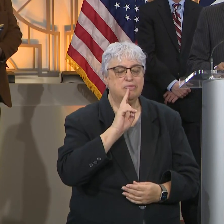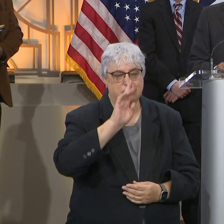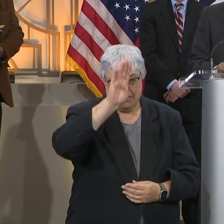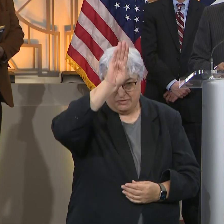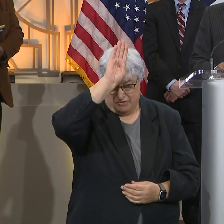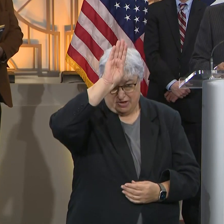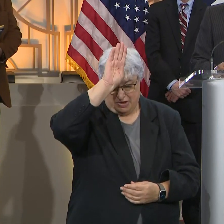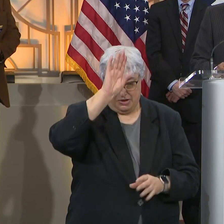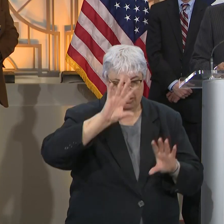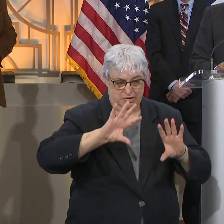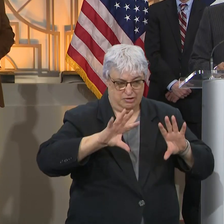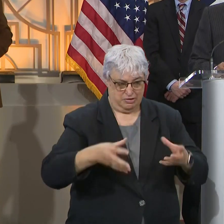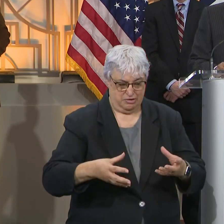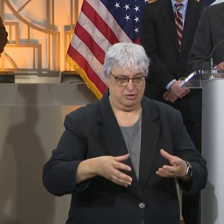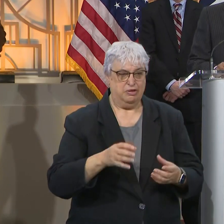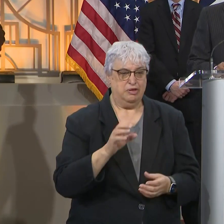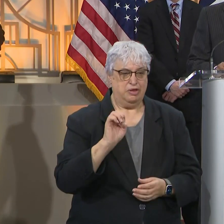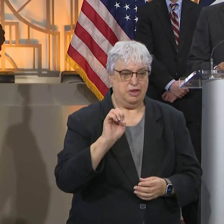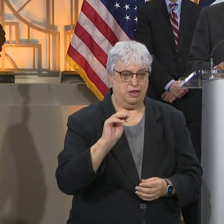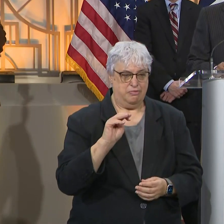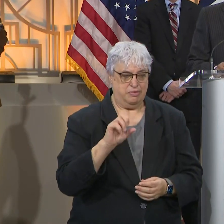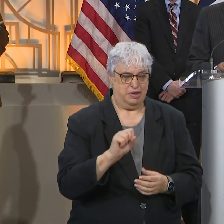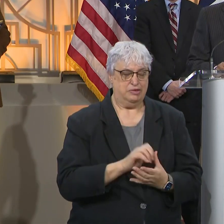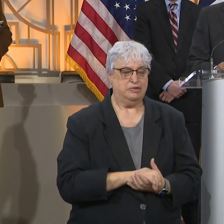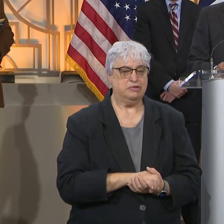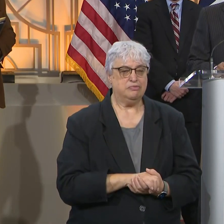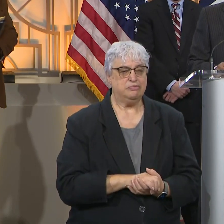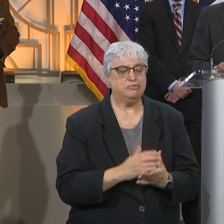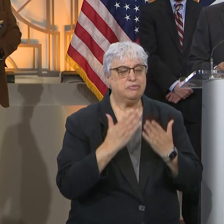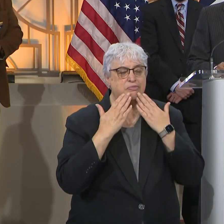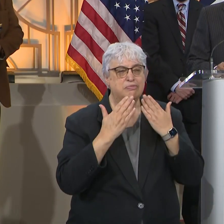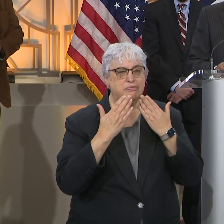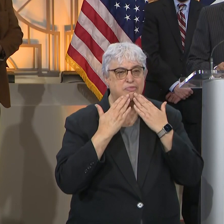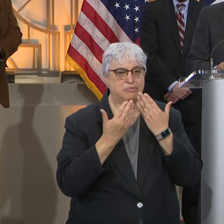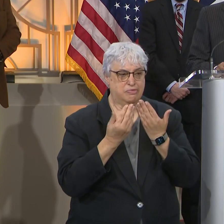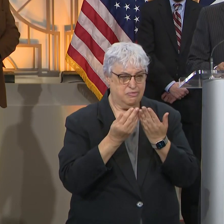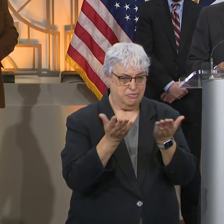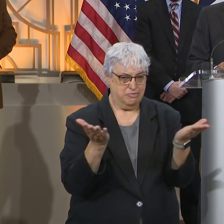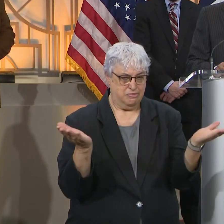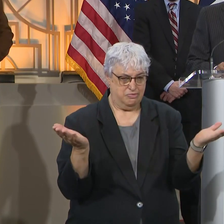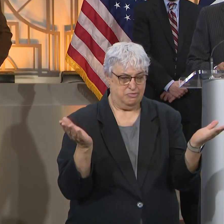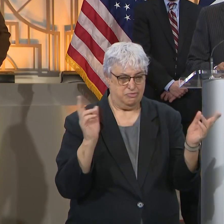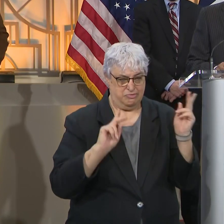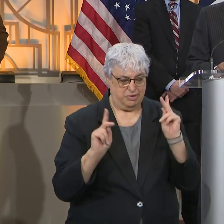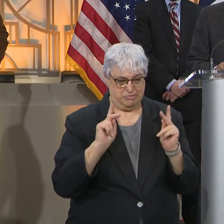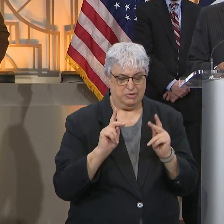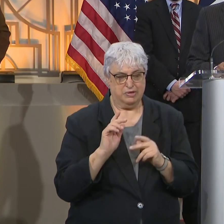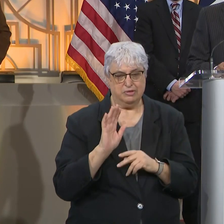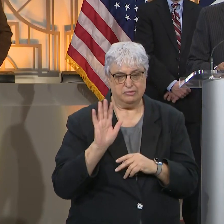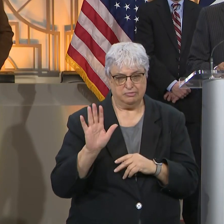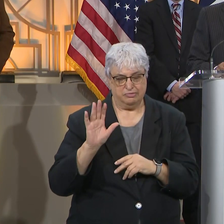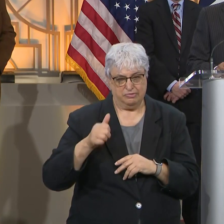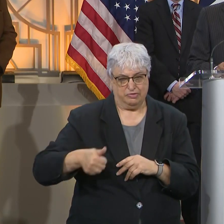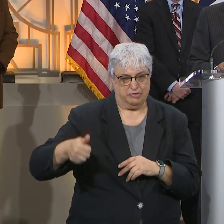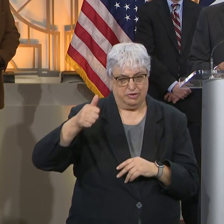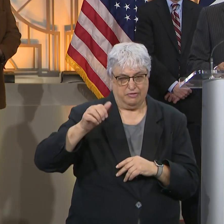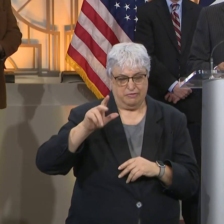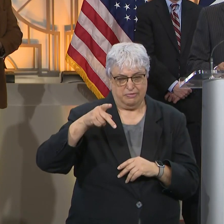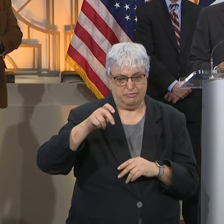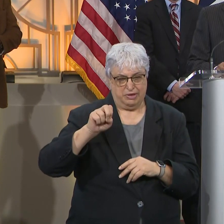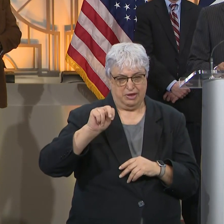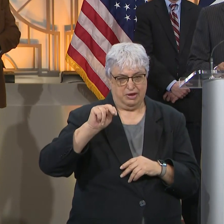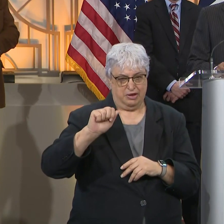personnel Chief Pena, thank all of your personnel for the work that they did